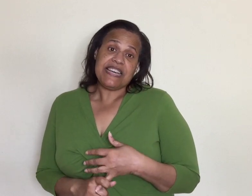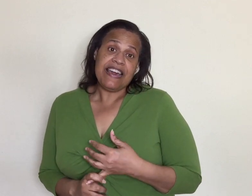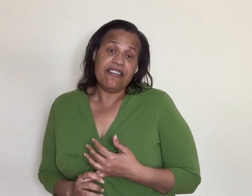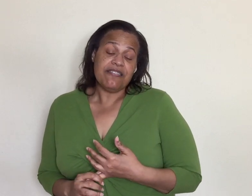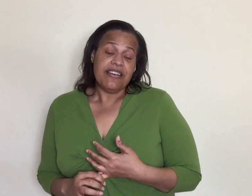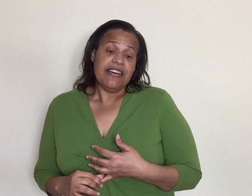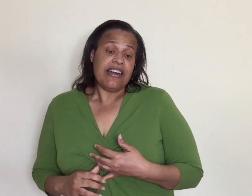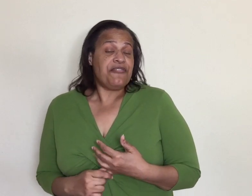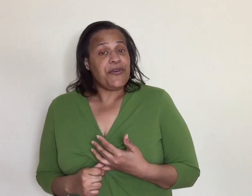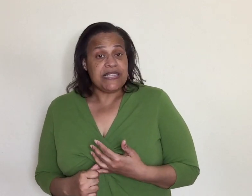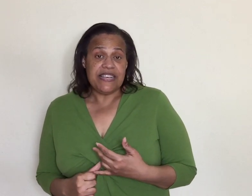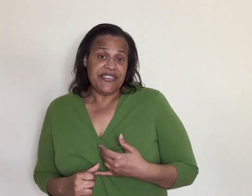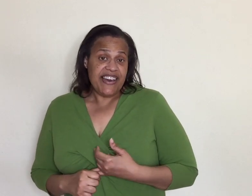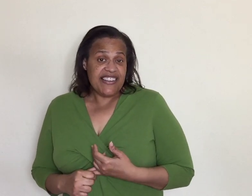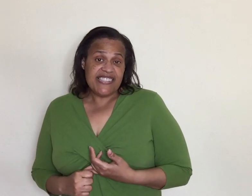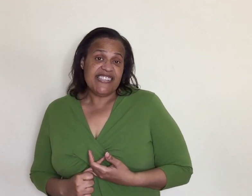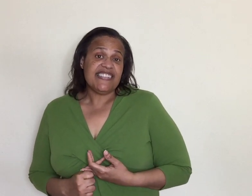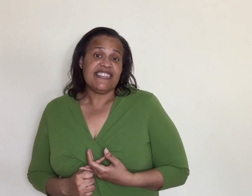account got 47 dollars in it